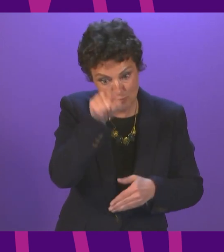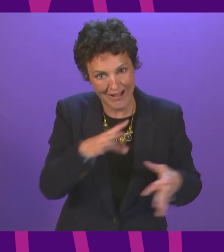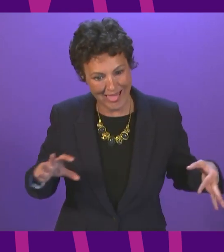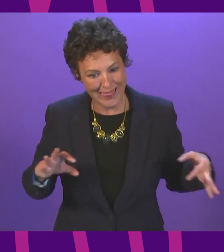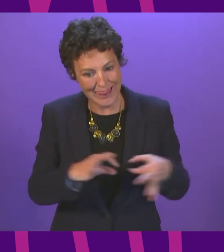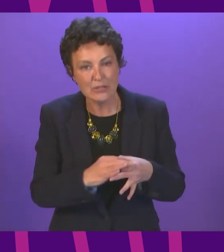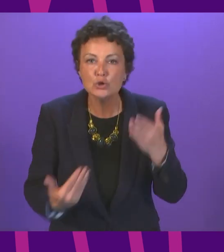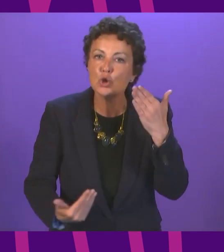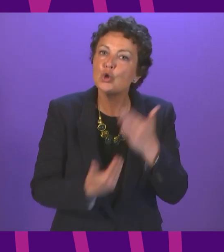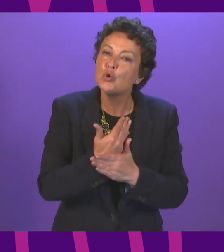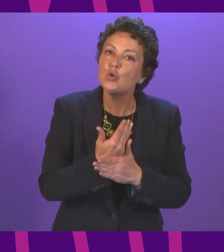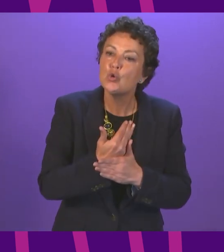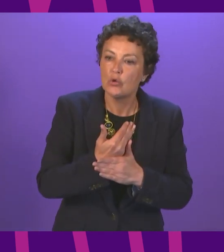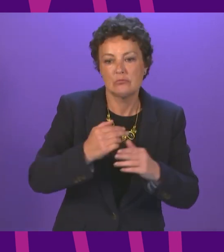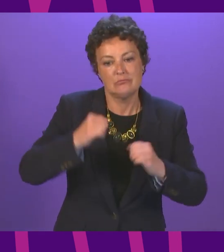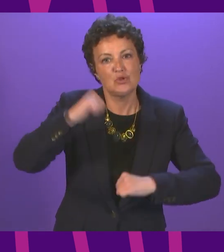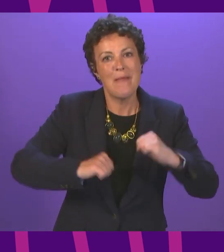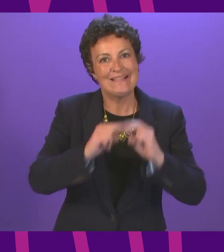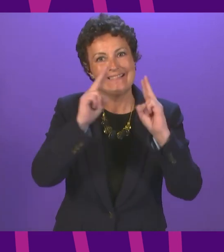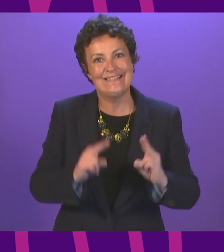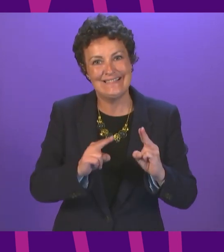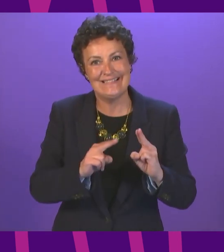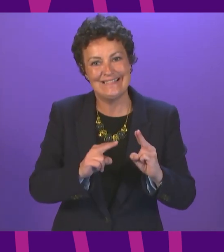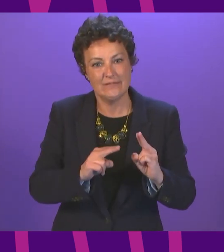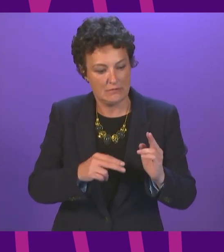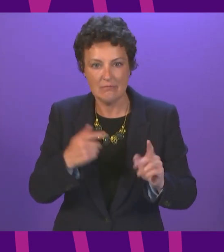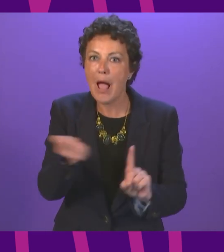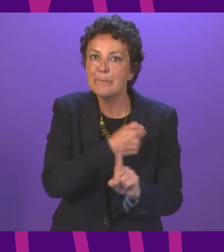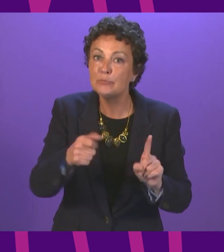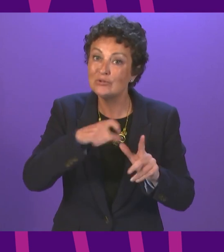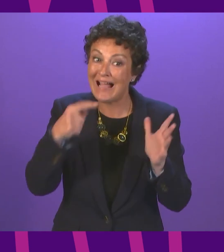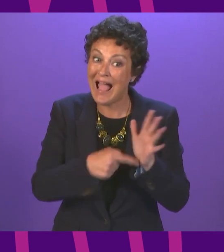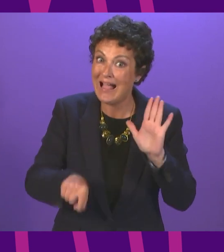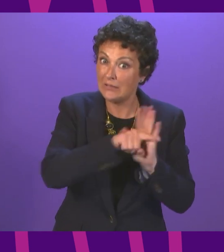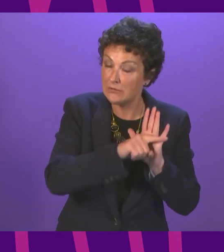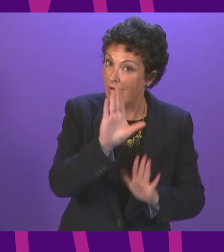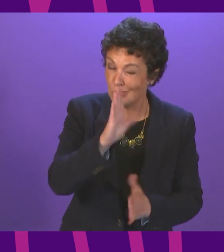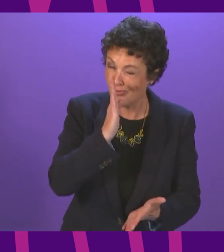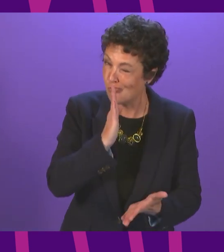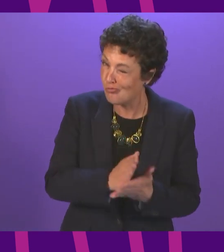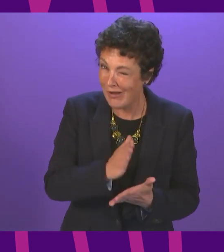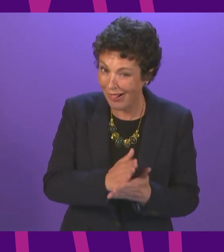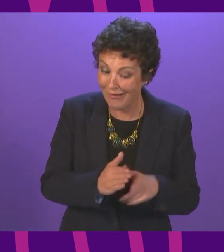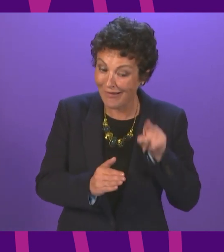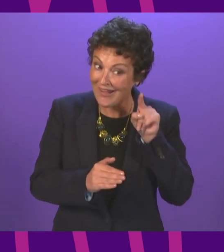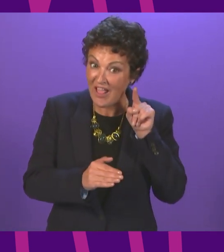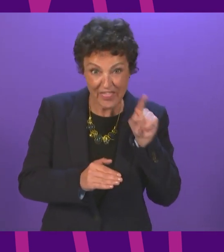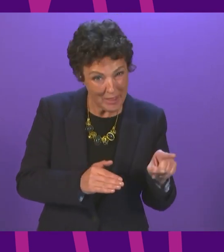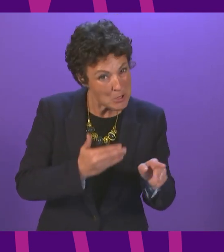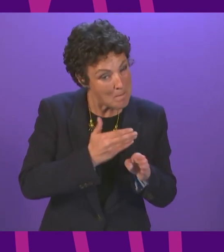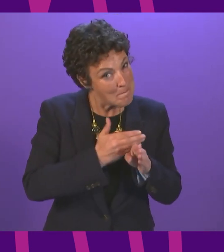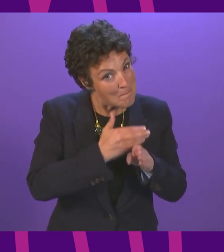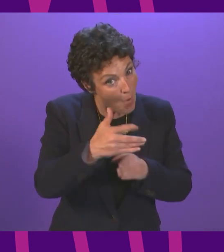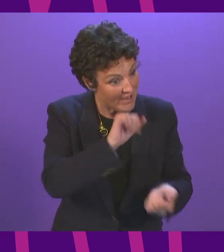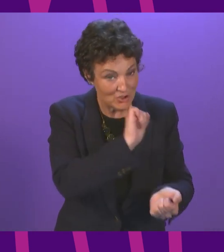Domestic Abuse Act. So in actual fact, it is because we have legislated to make more domestic abuse behaviour a